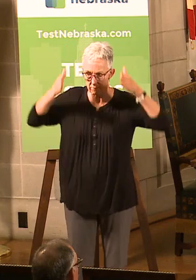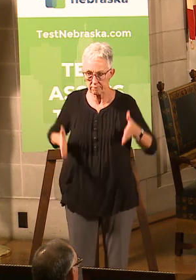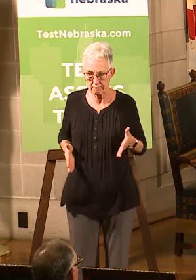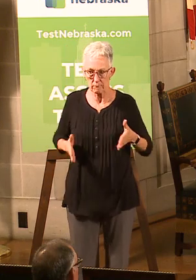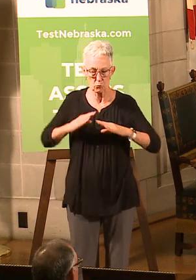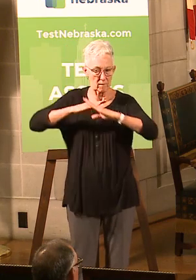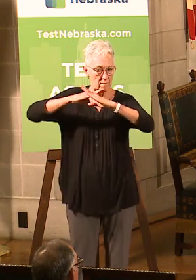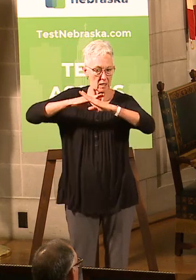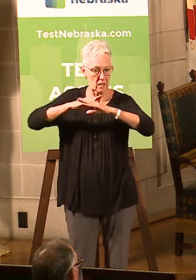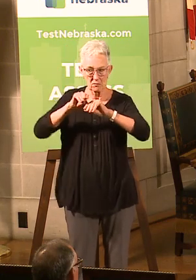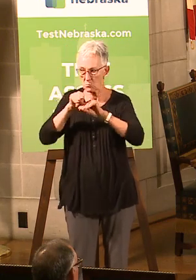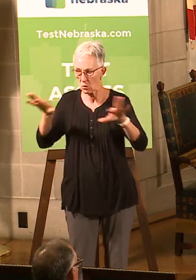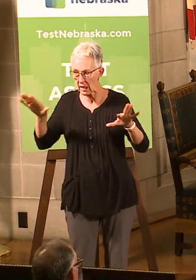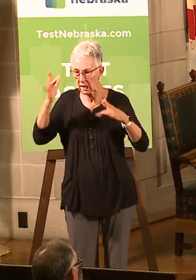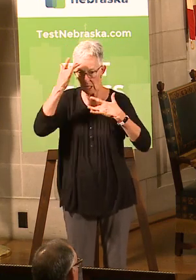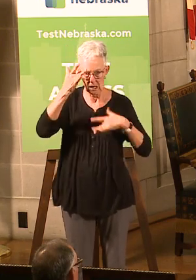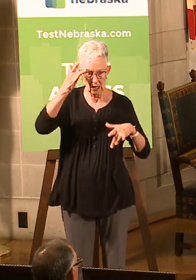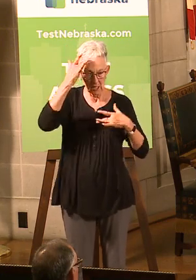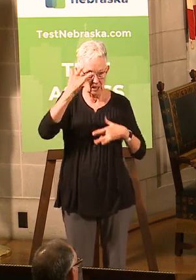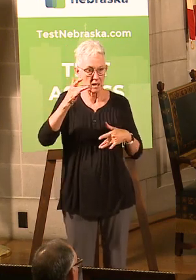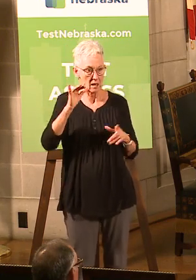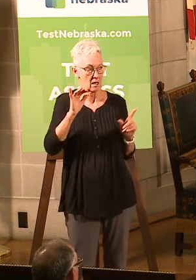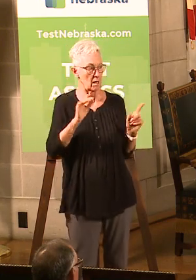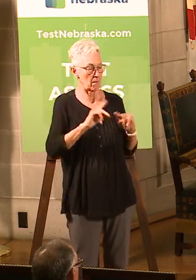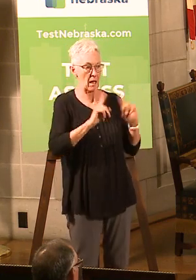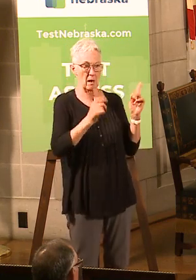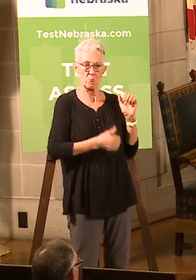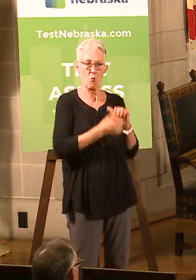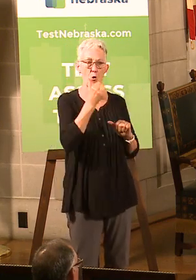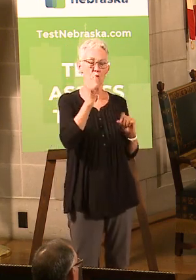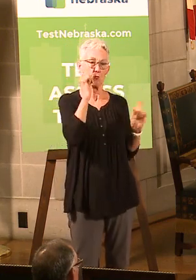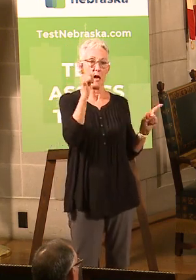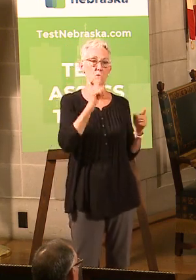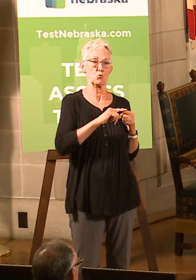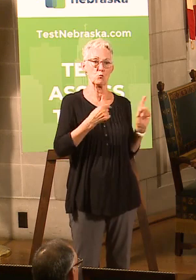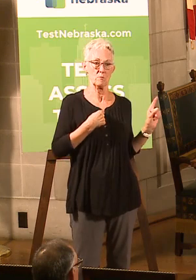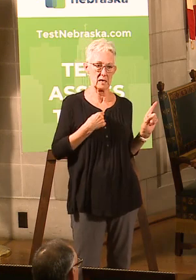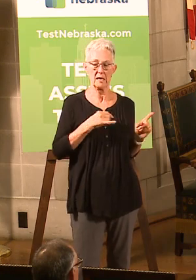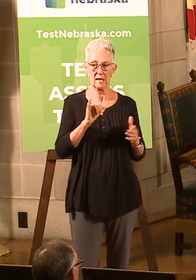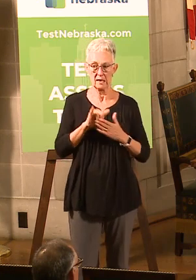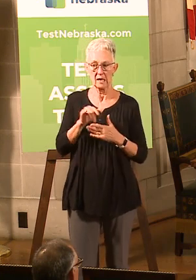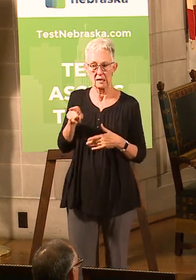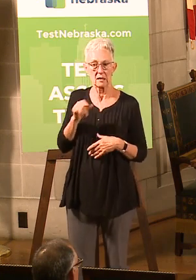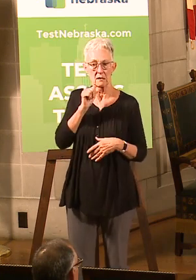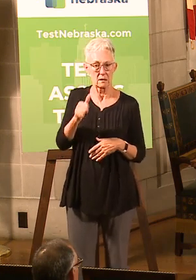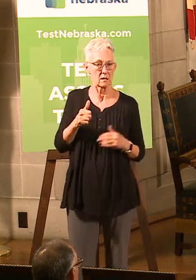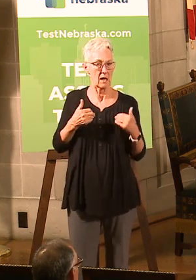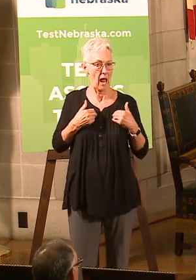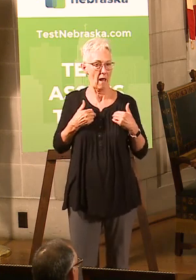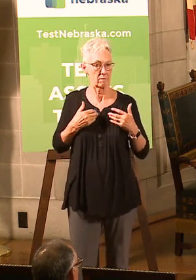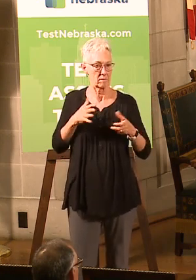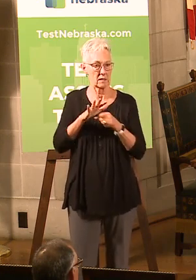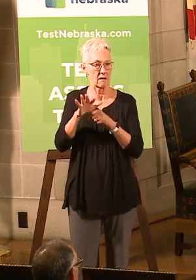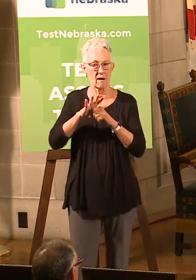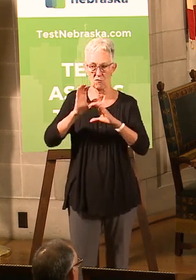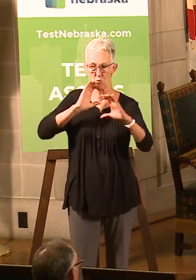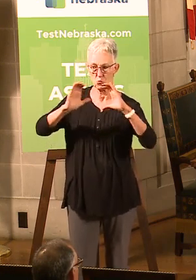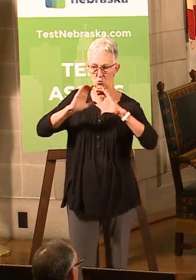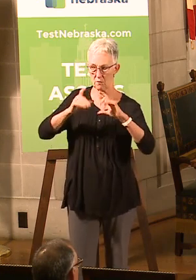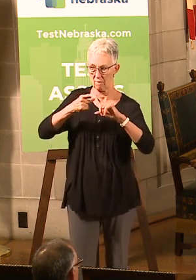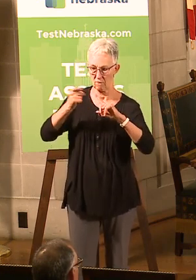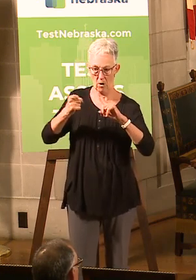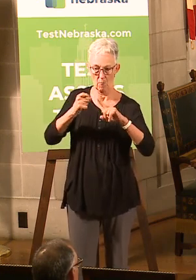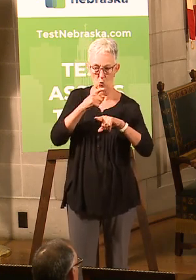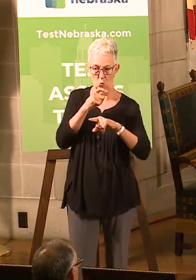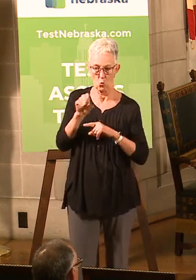that with regard to it. So that's why I said it was the most surprising thing. Now, that doesn't mean there's not more room for improvement. Absolutely. I think this also demonstrates